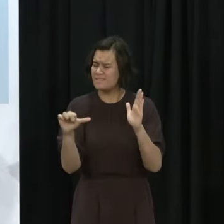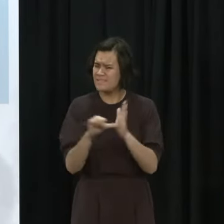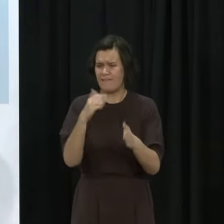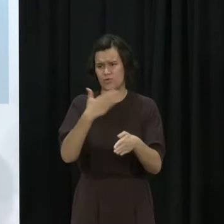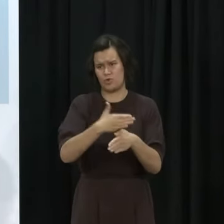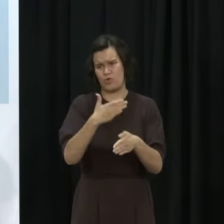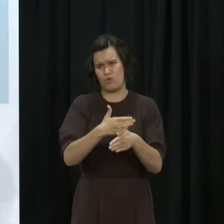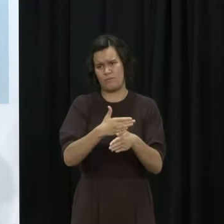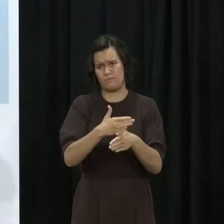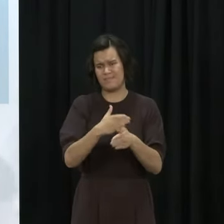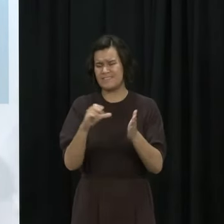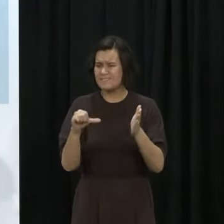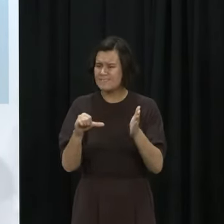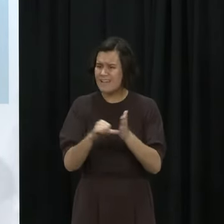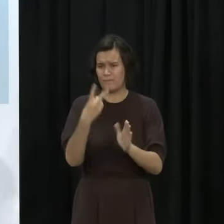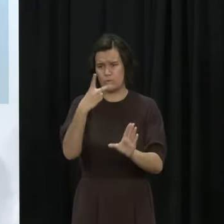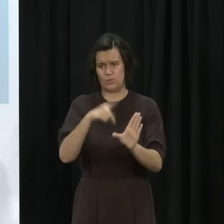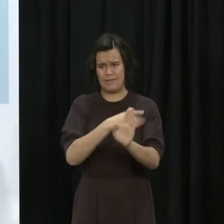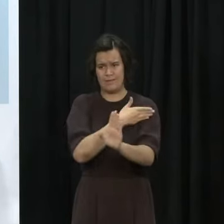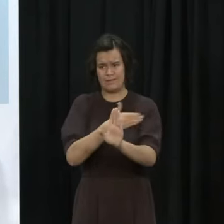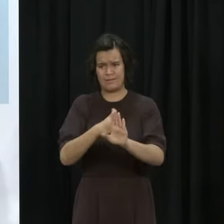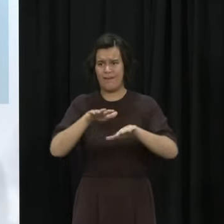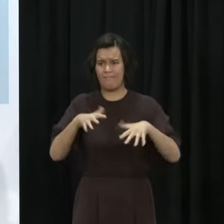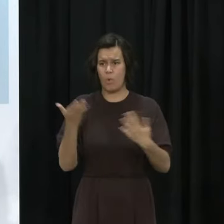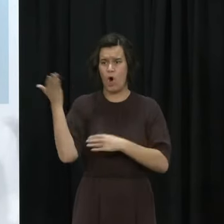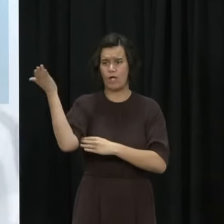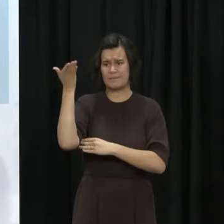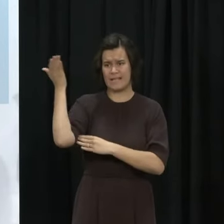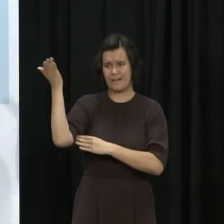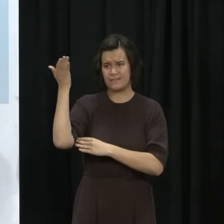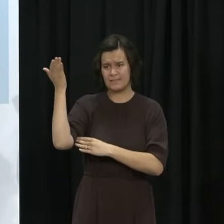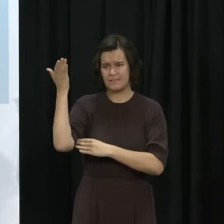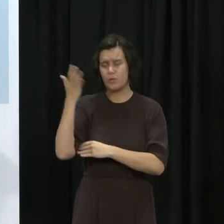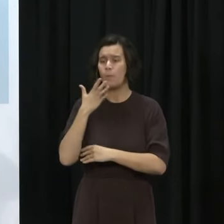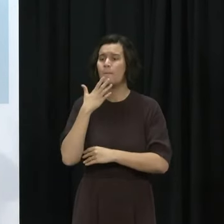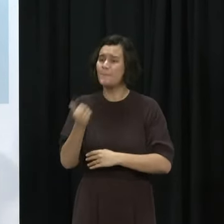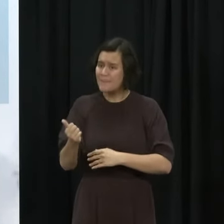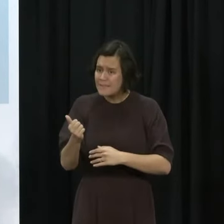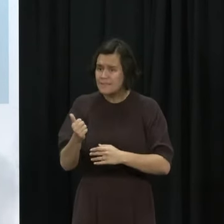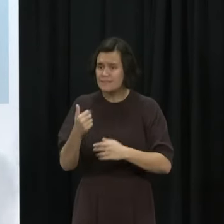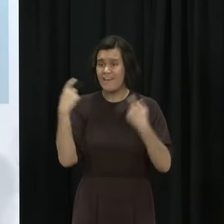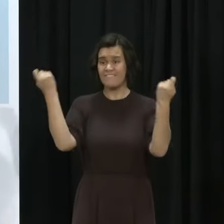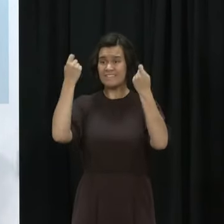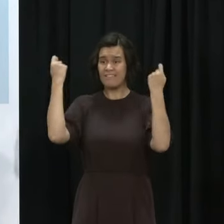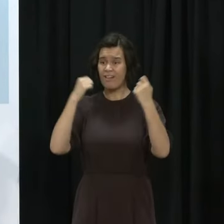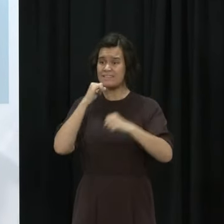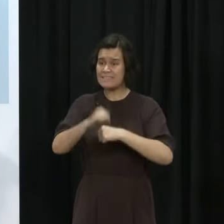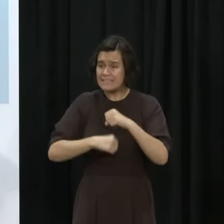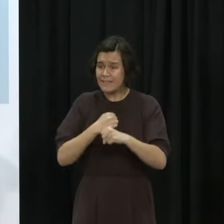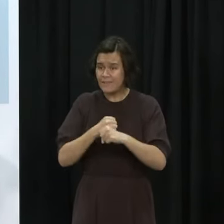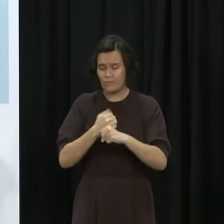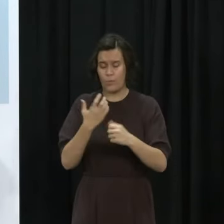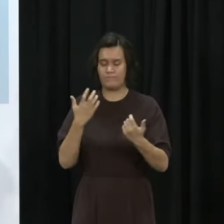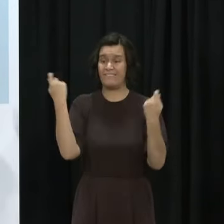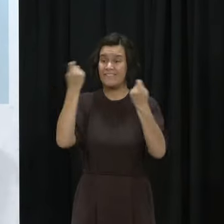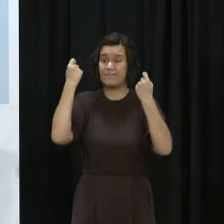job it's been a really tough couple of years for them and so embrace the festive season and show some kindness